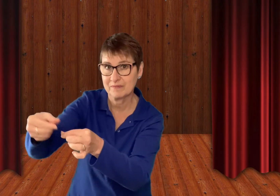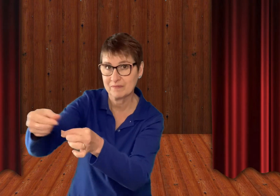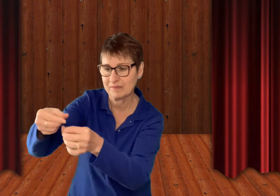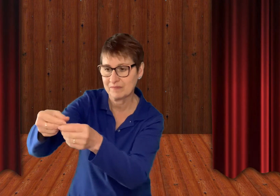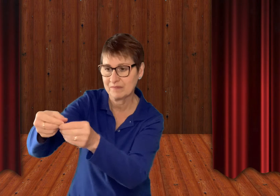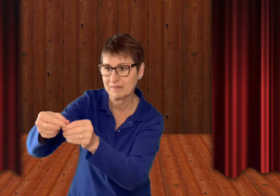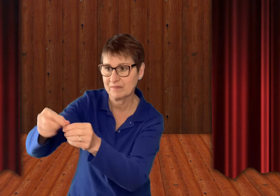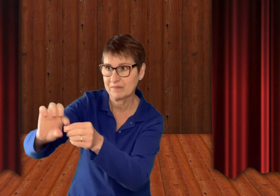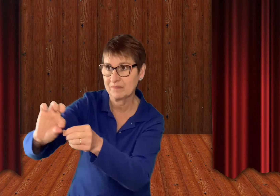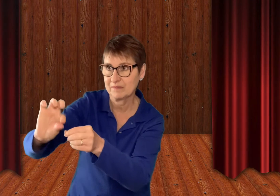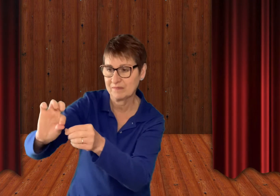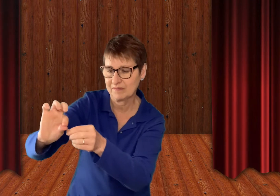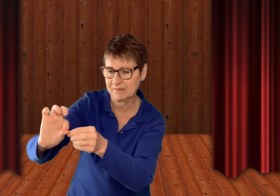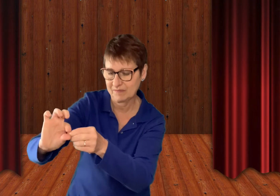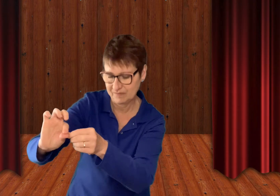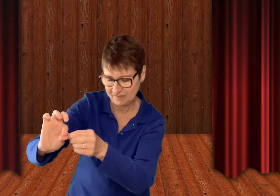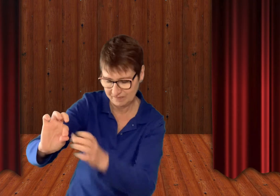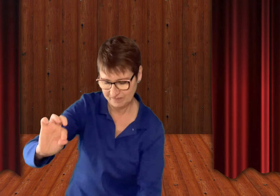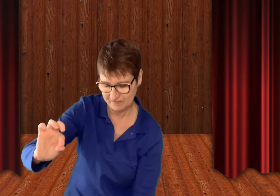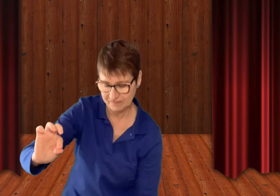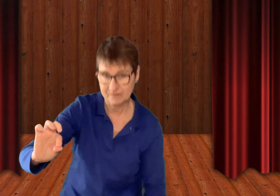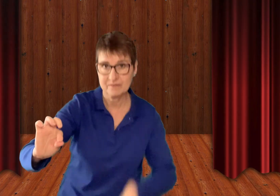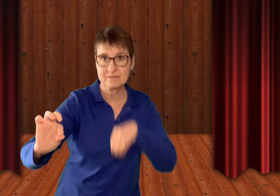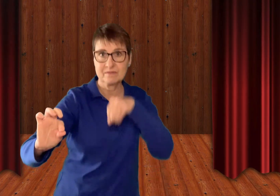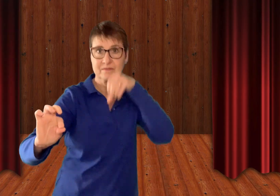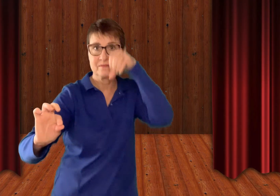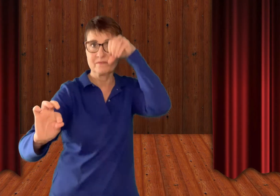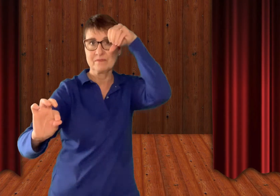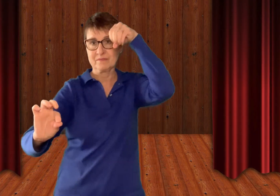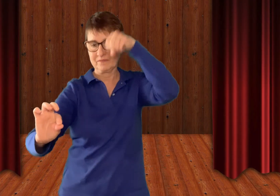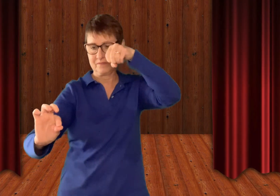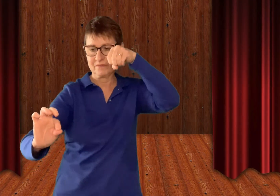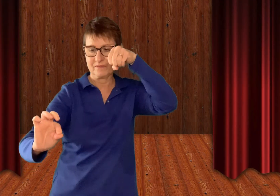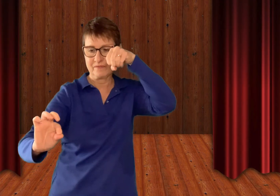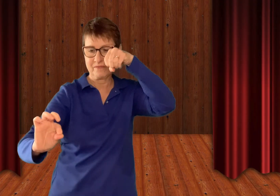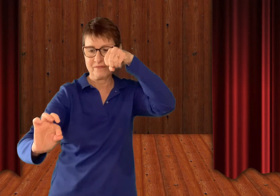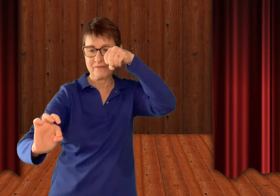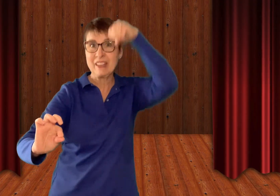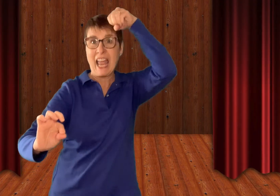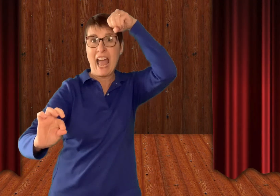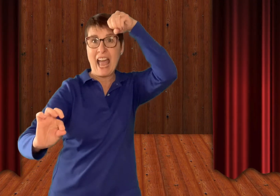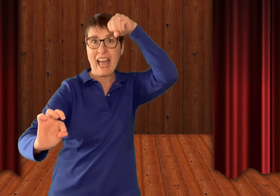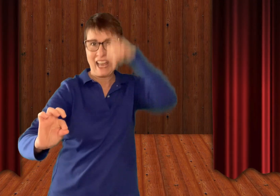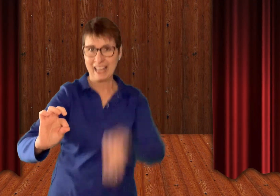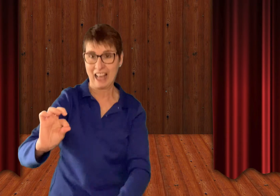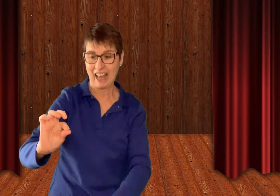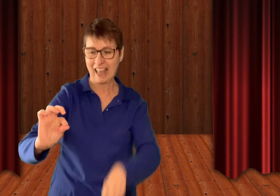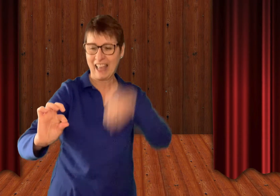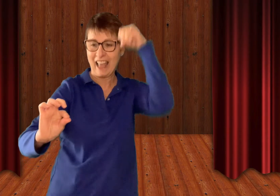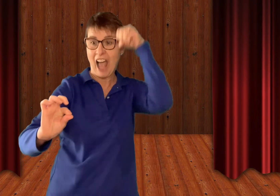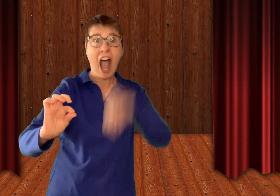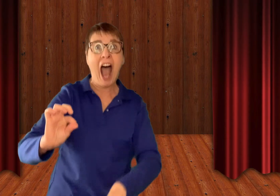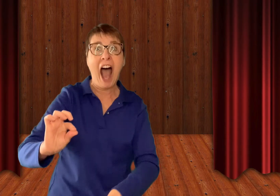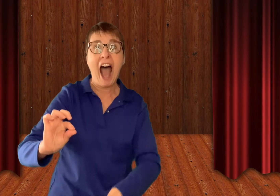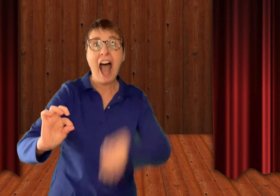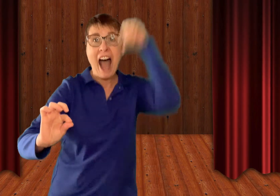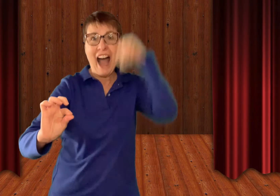balloon at the end and blow it up. See if it works. It's